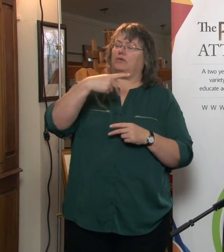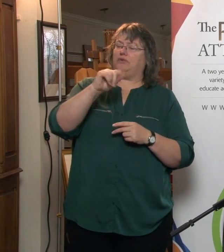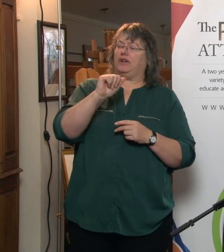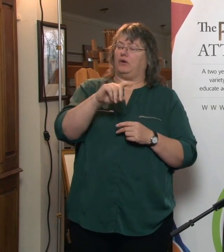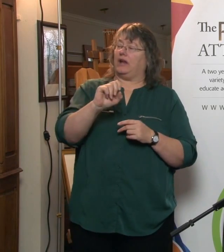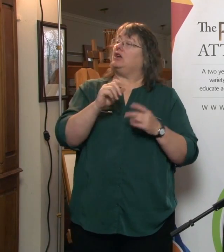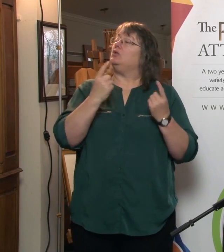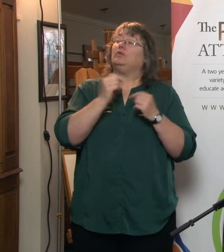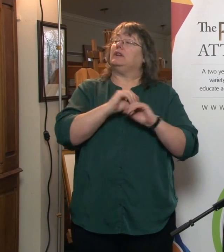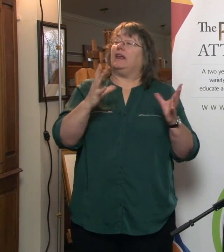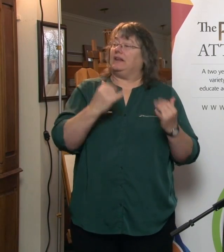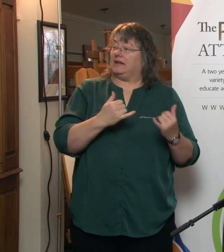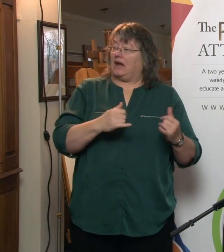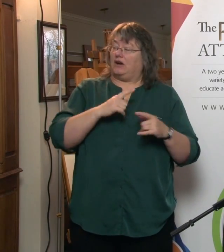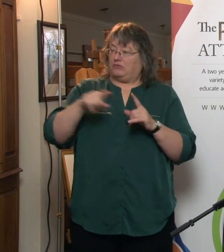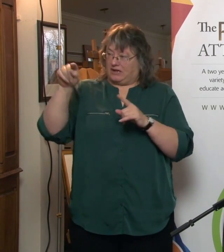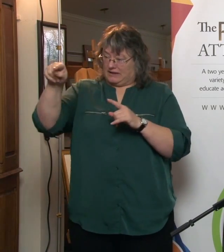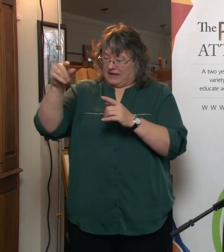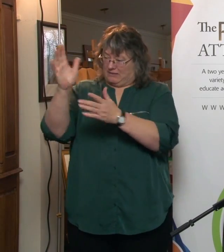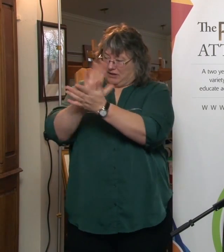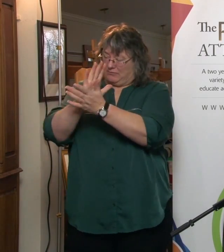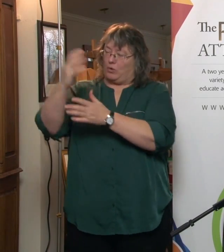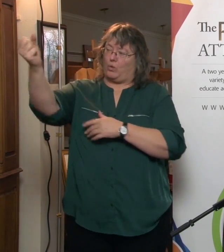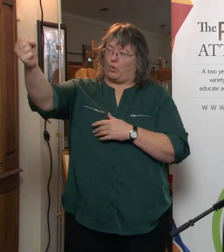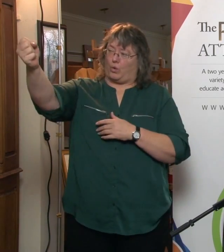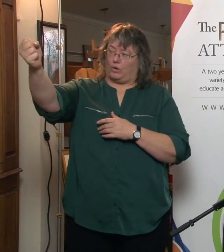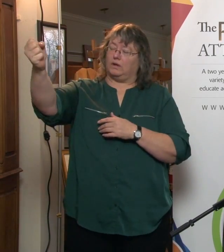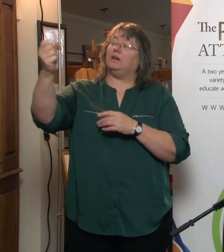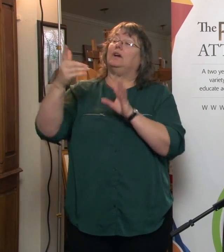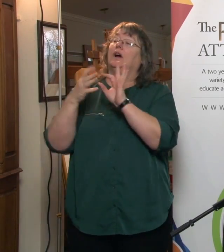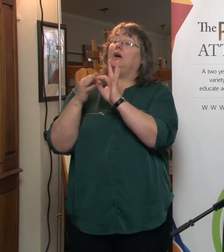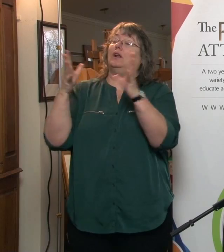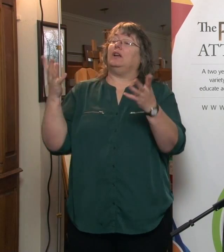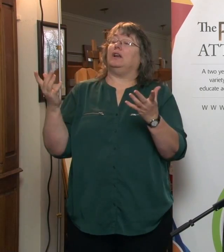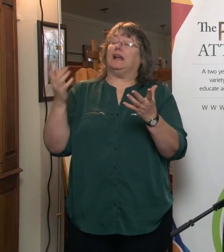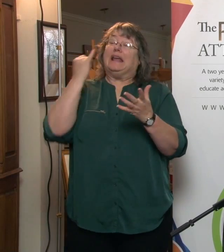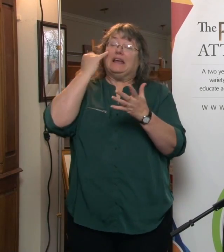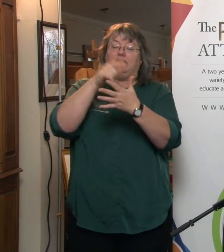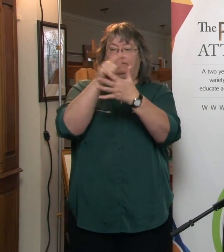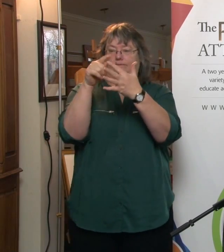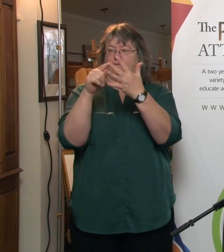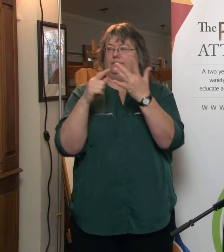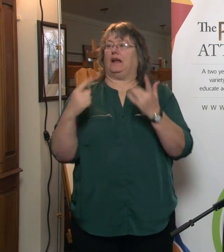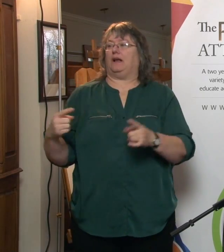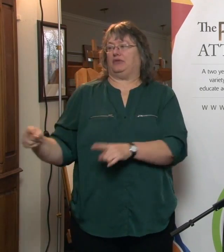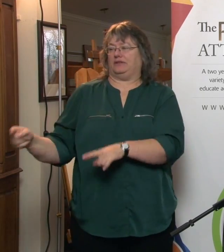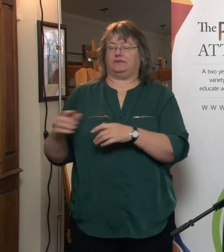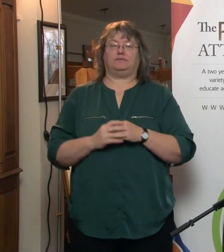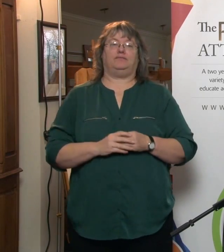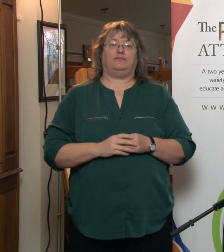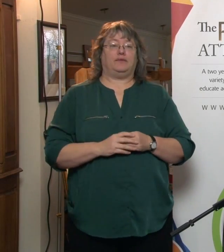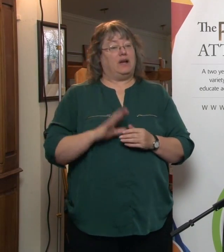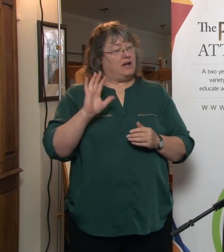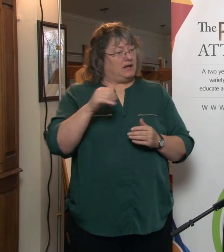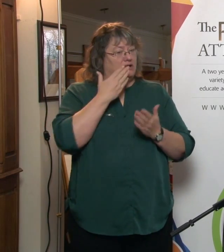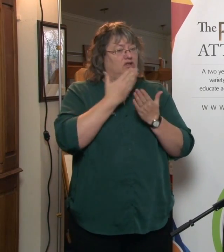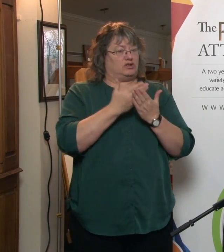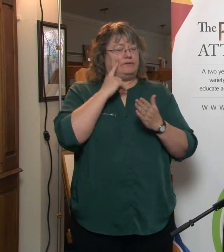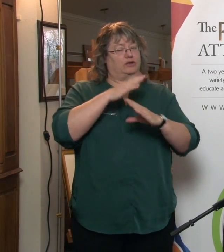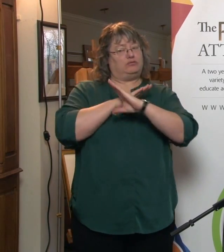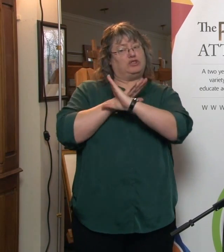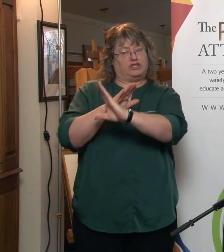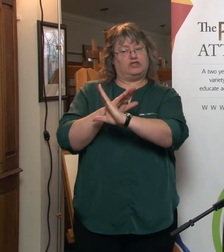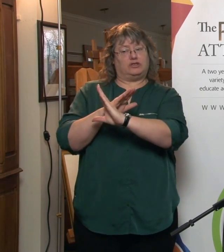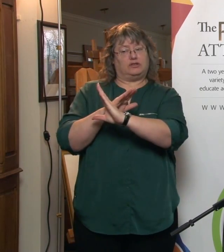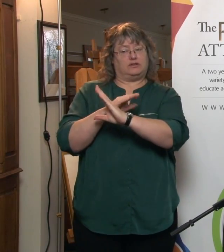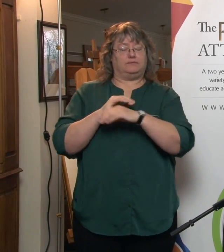anything right now. Please hold this and only release the document under certain conditions. So I think that's a very good way to do it. The